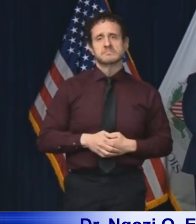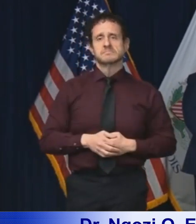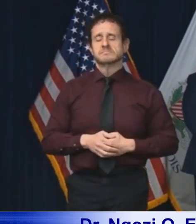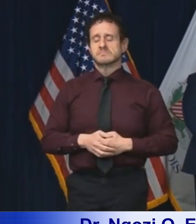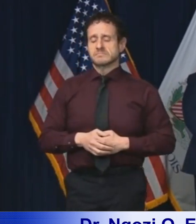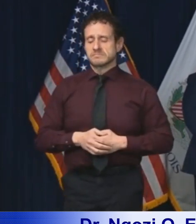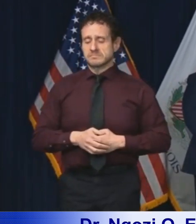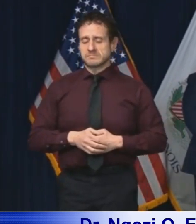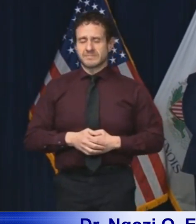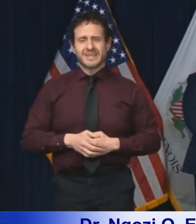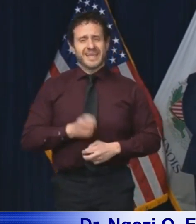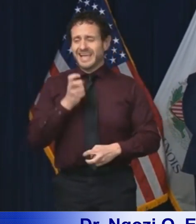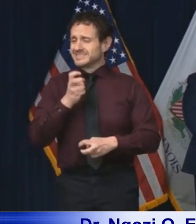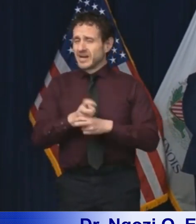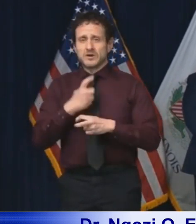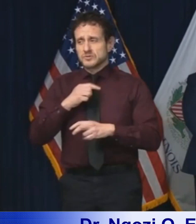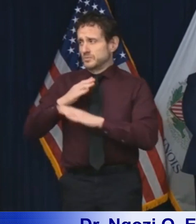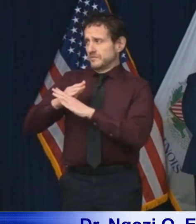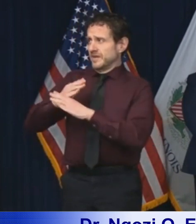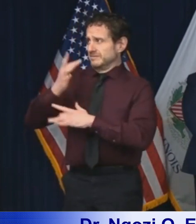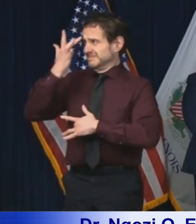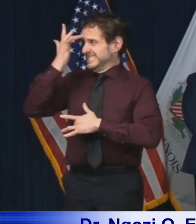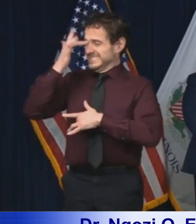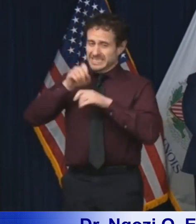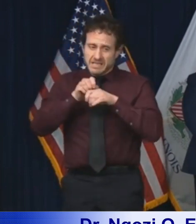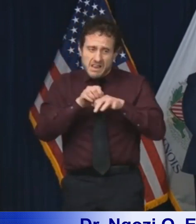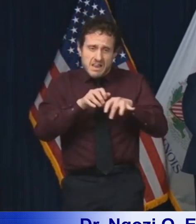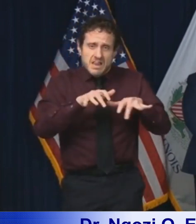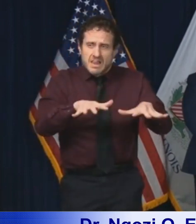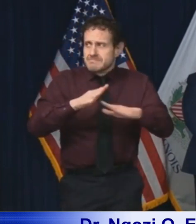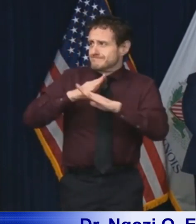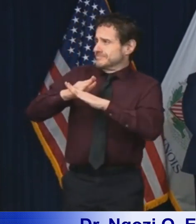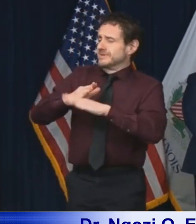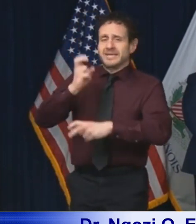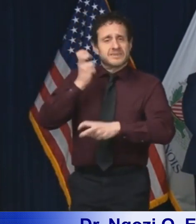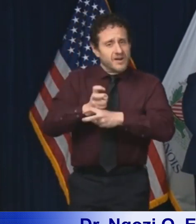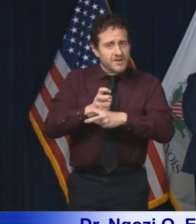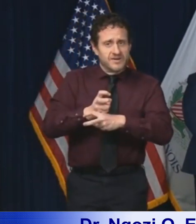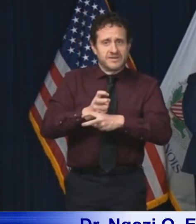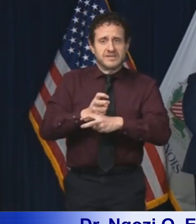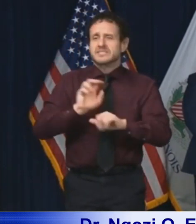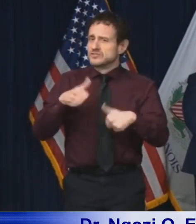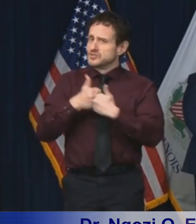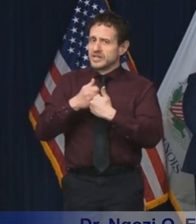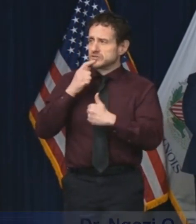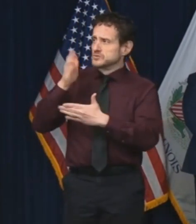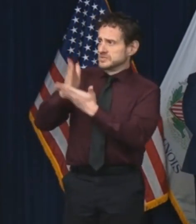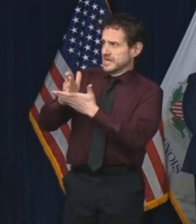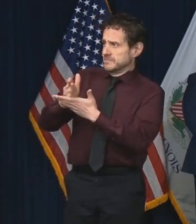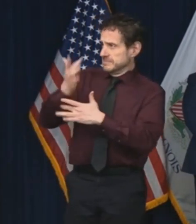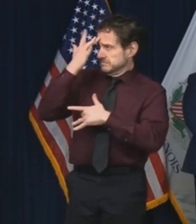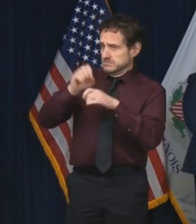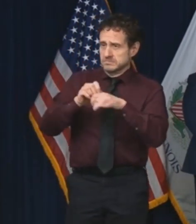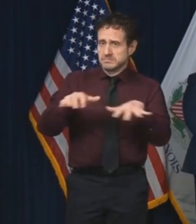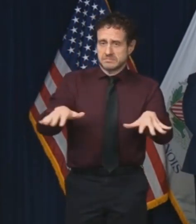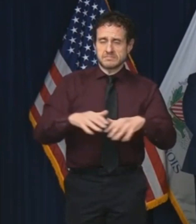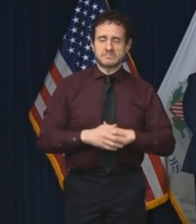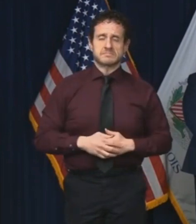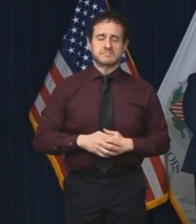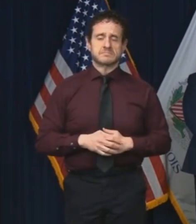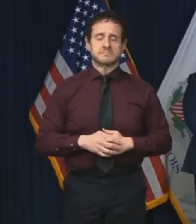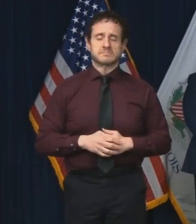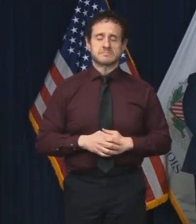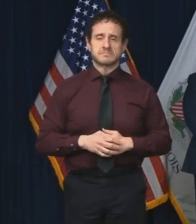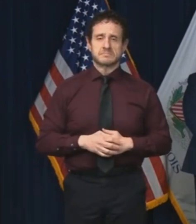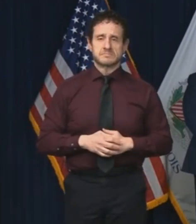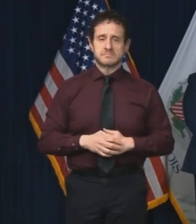virus from infiltrating these congregate settings and the challenges of stopping that spread. The natural movement of people